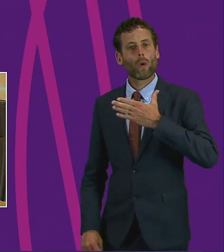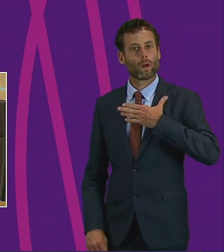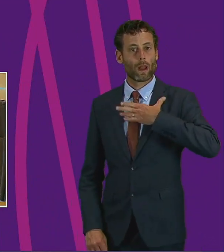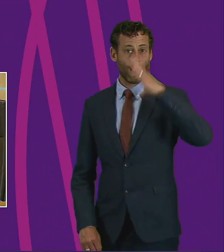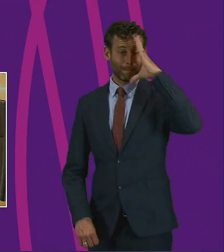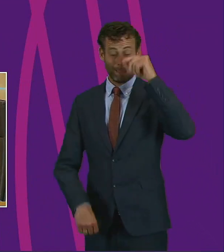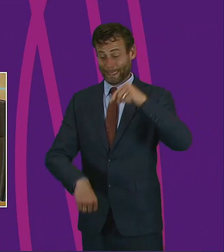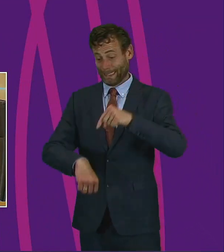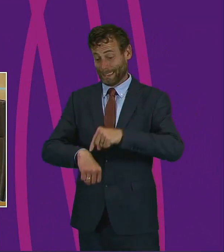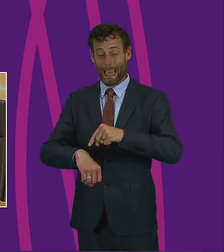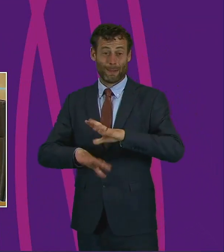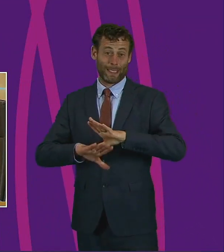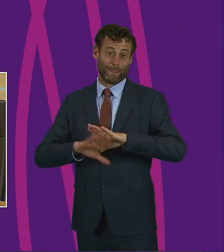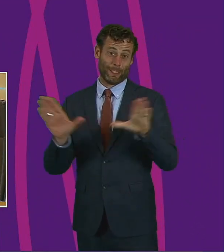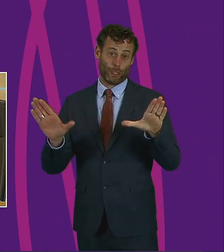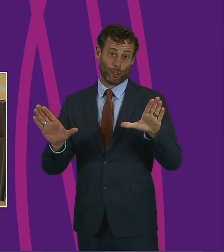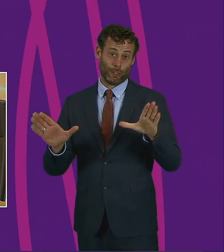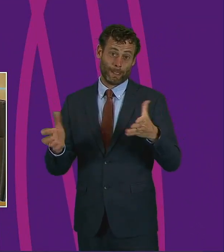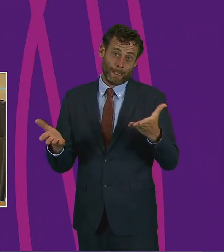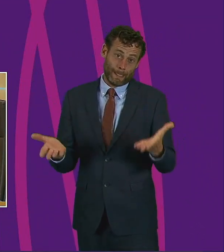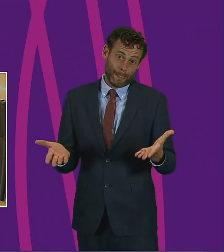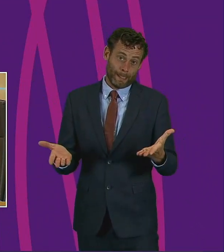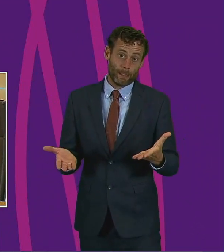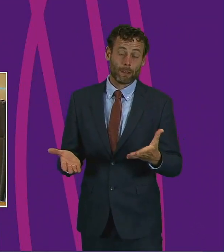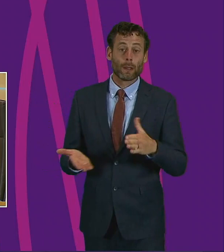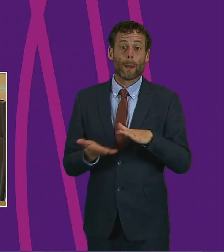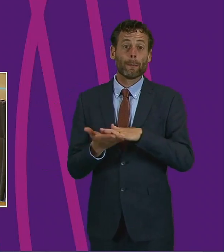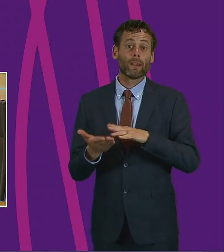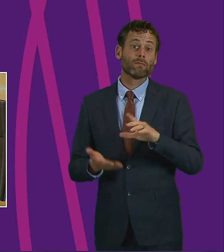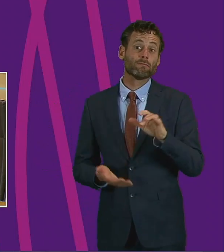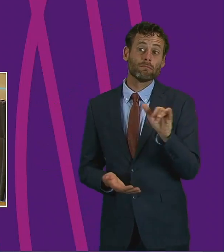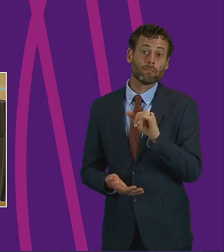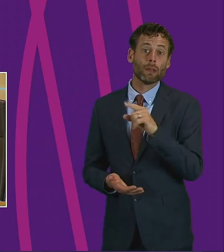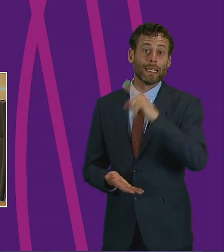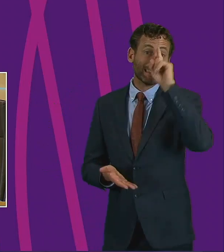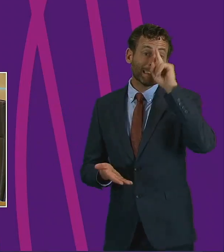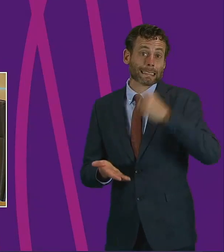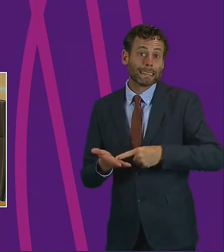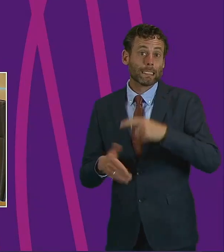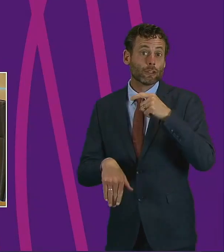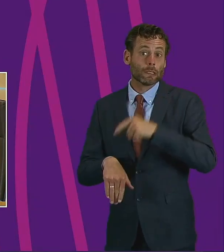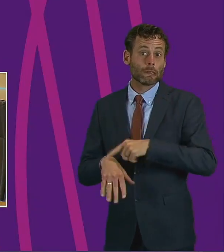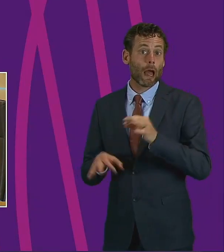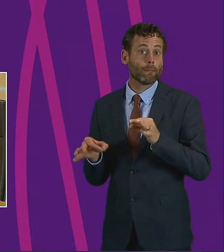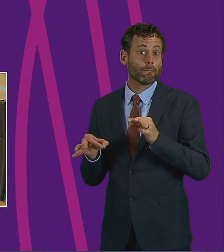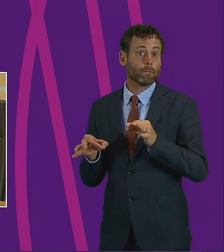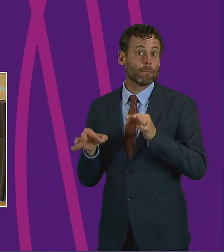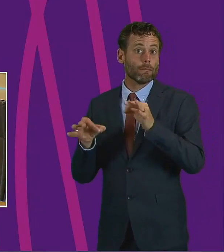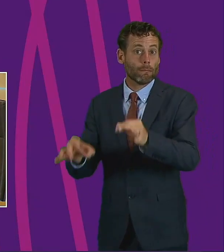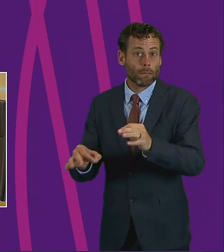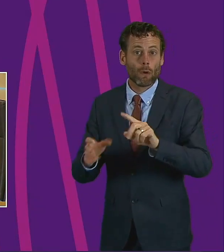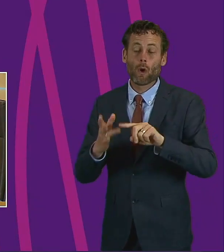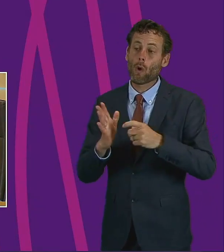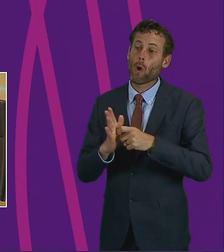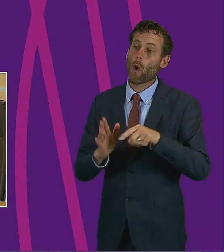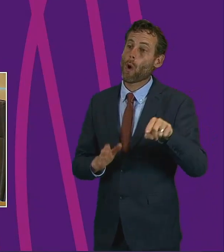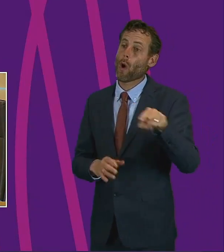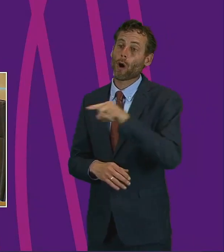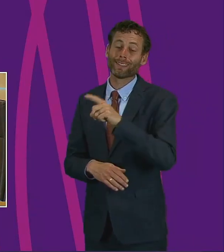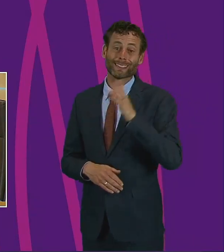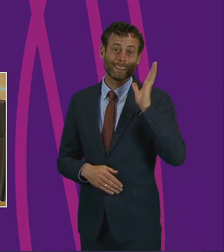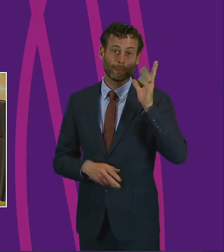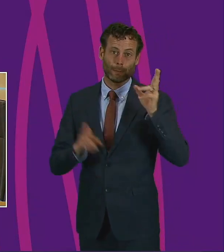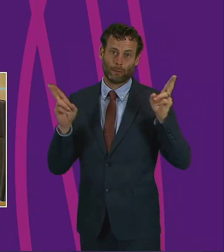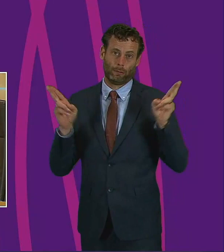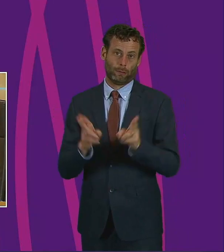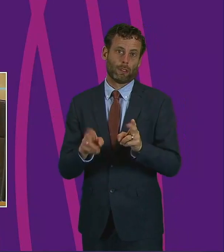well out of time. It's either that decision time will be made later or speeches will be cut in their timing. Call